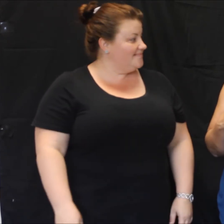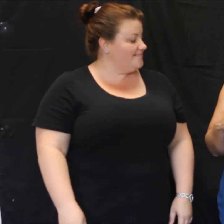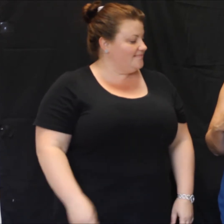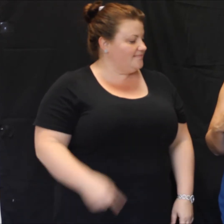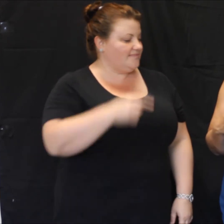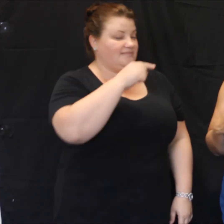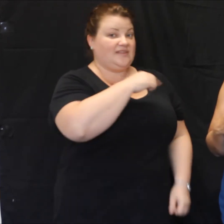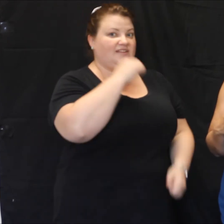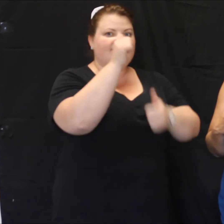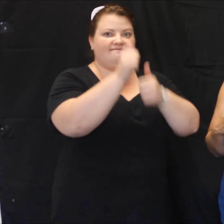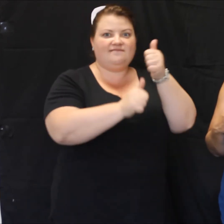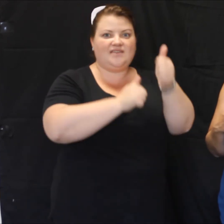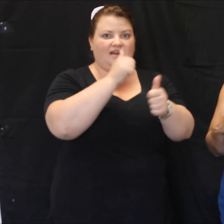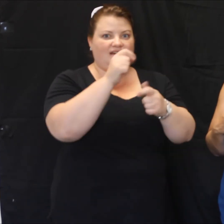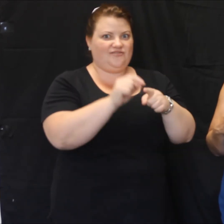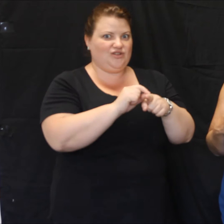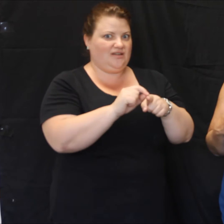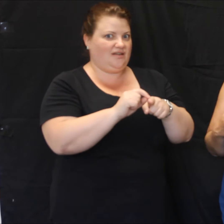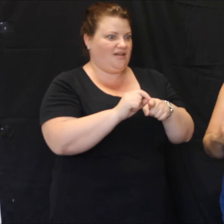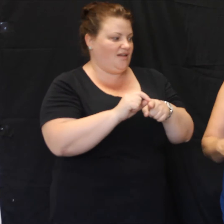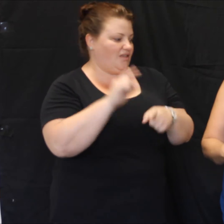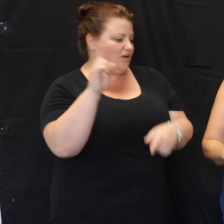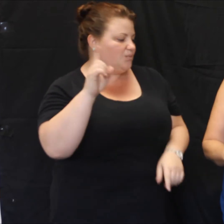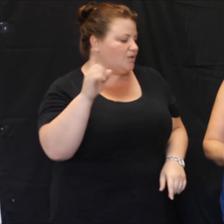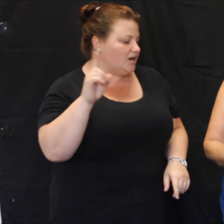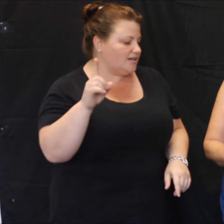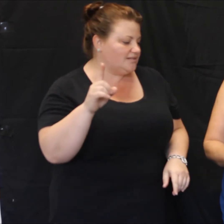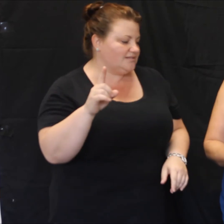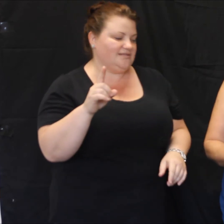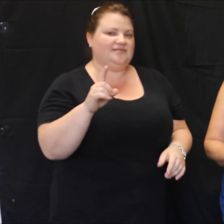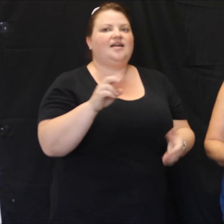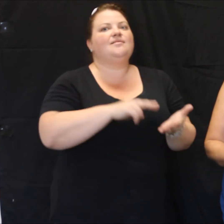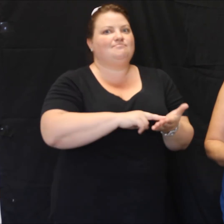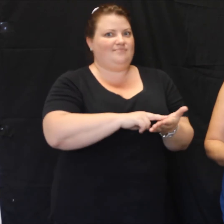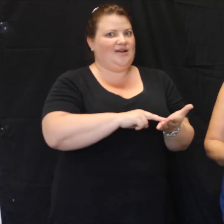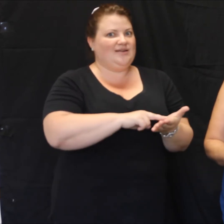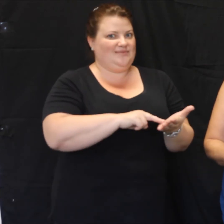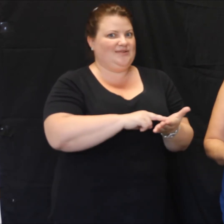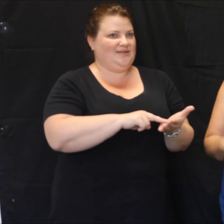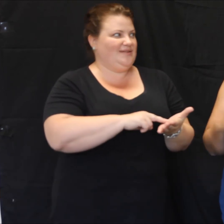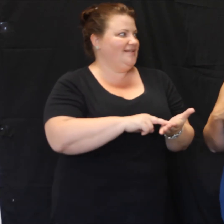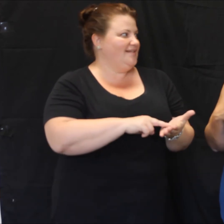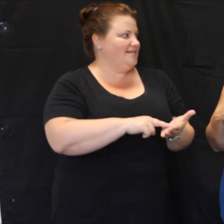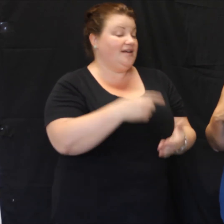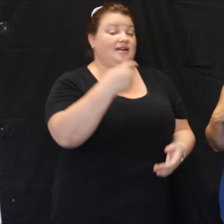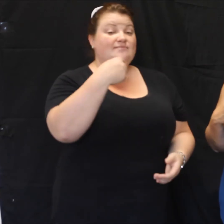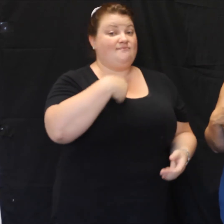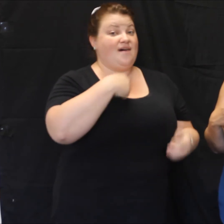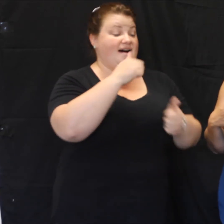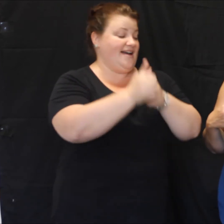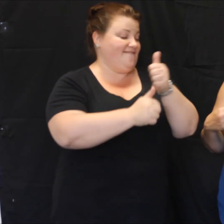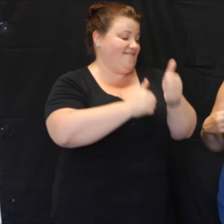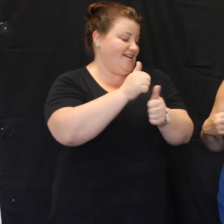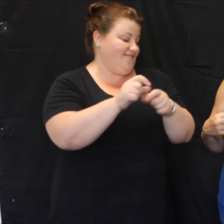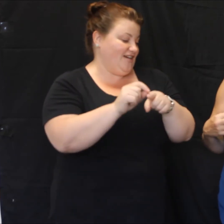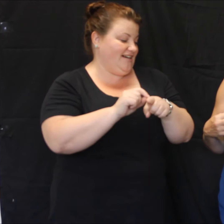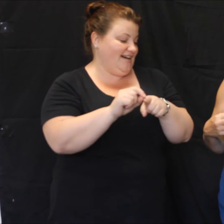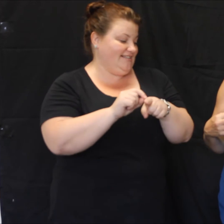favourite colour is purple. Jade? My favourite colour